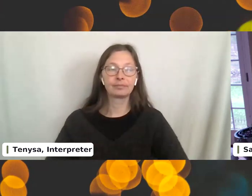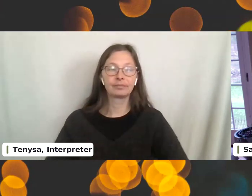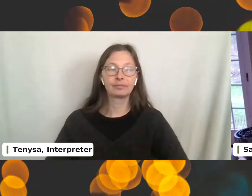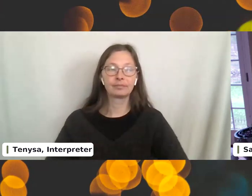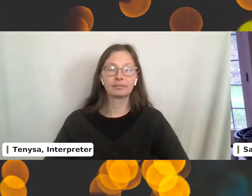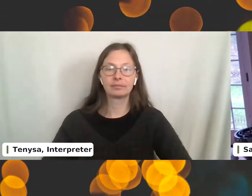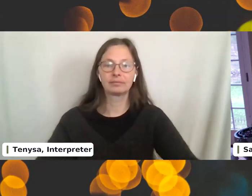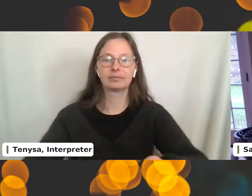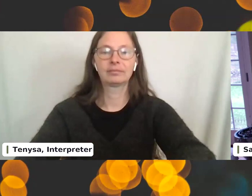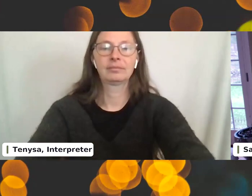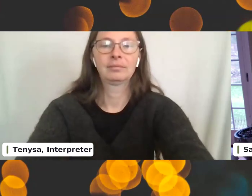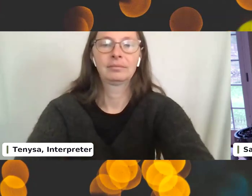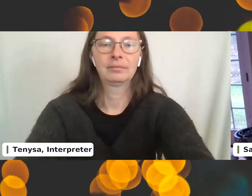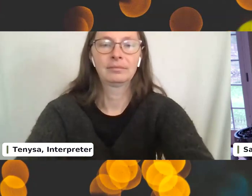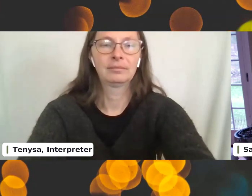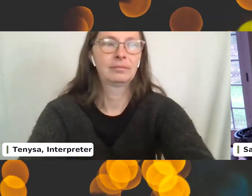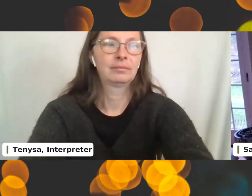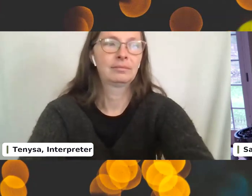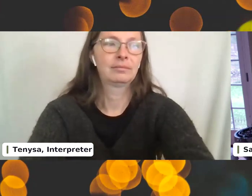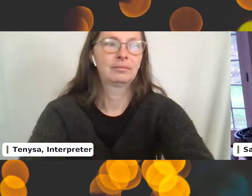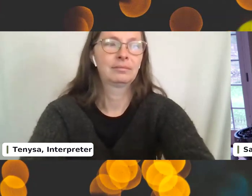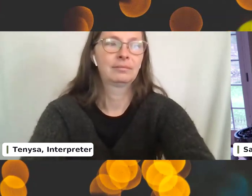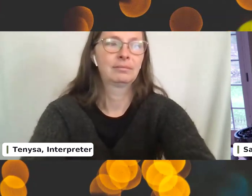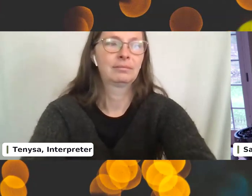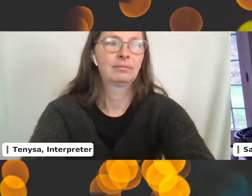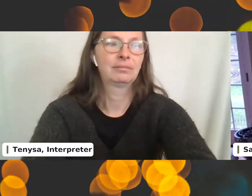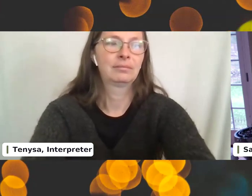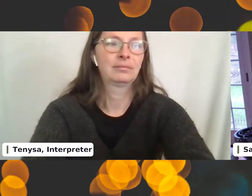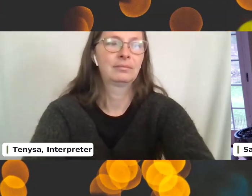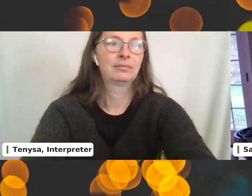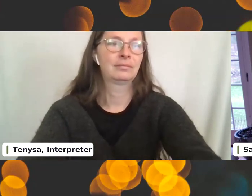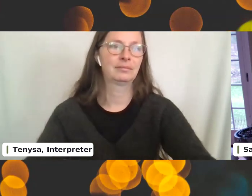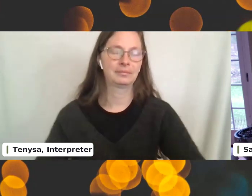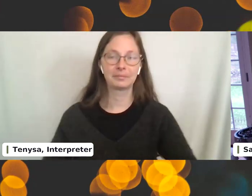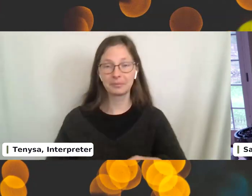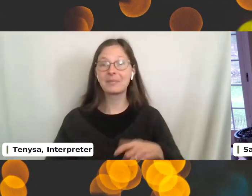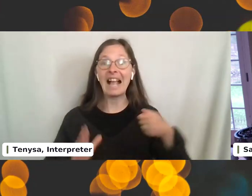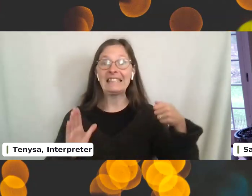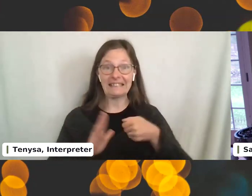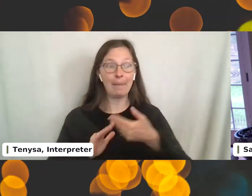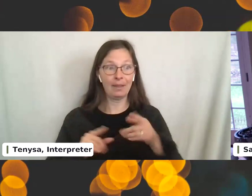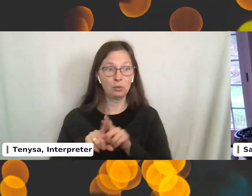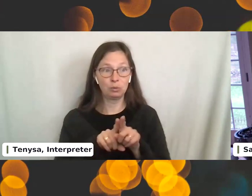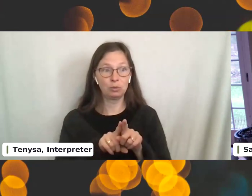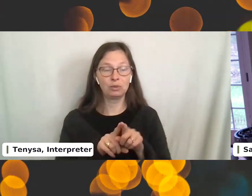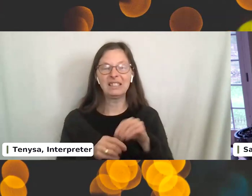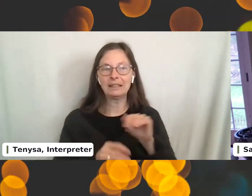Mostly harmless knitting. There are stabby things, just in case. The violence is inherent.